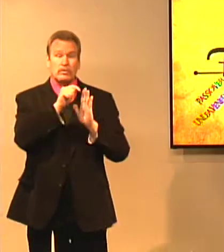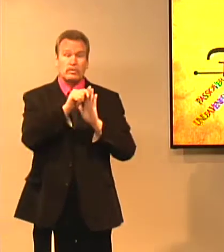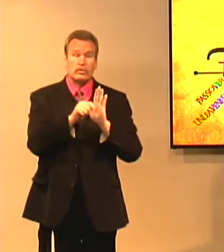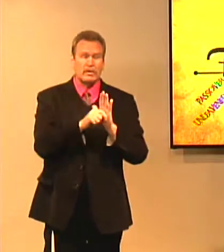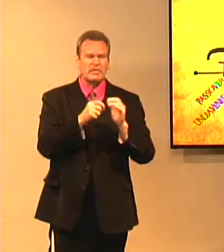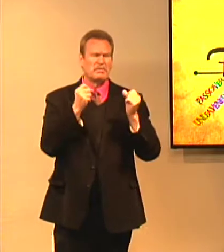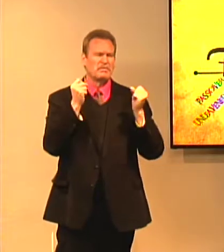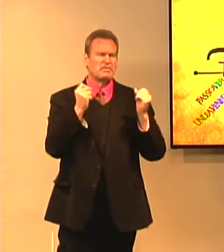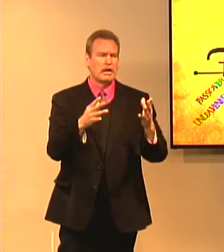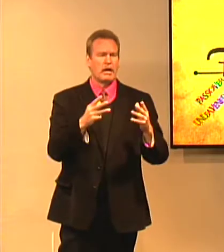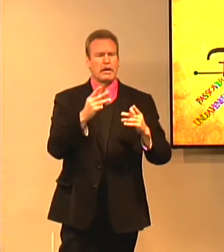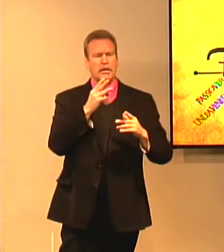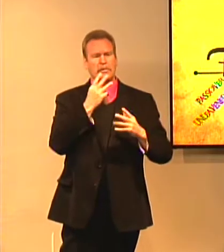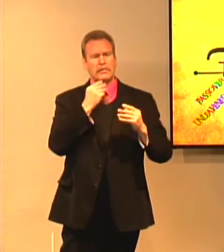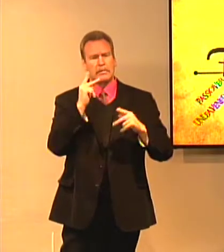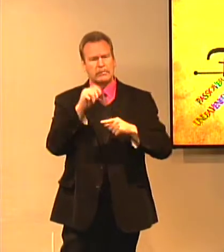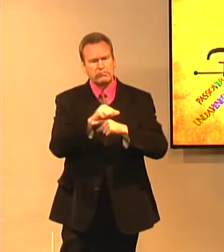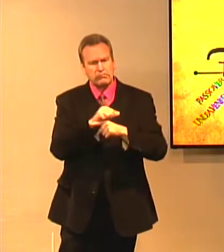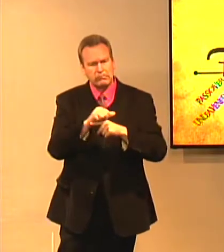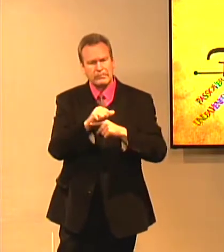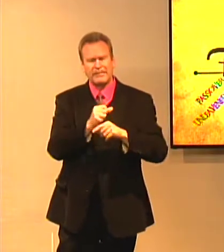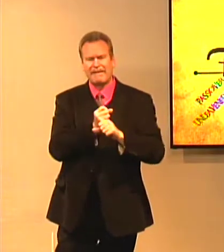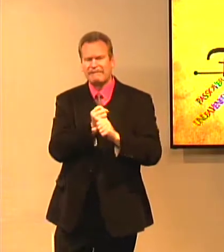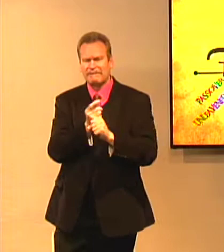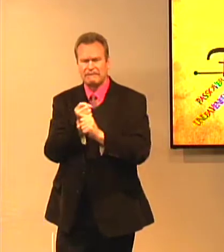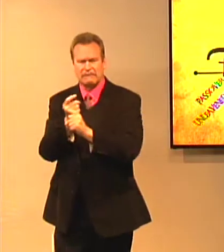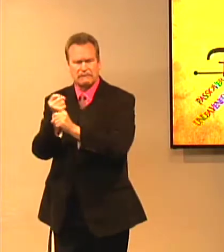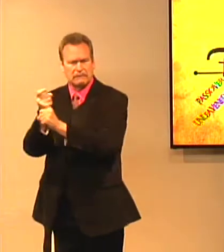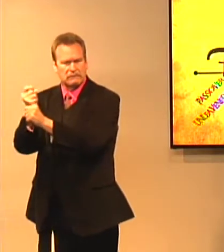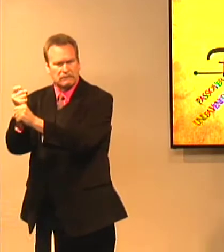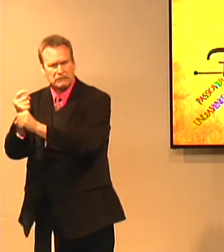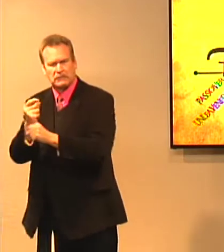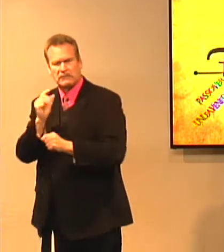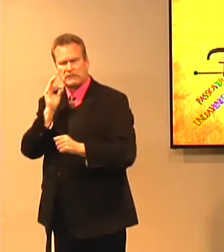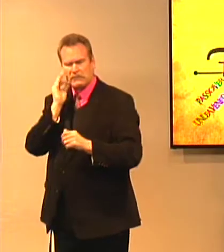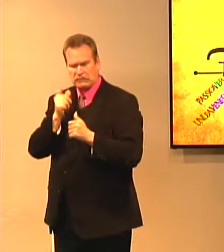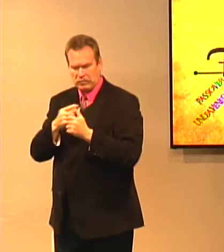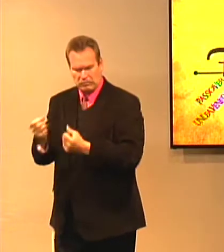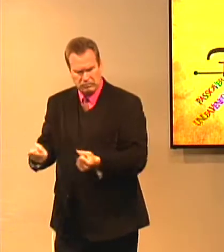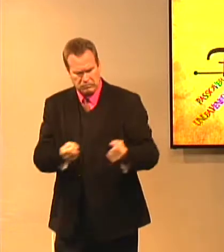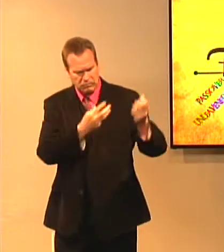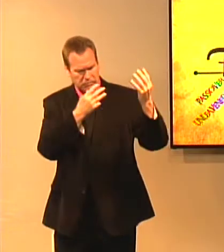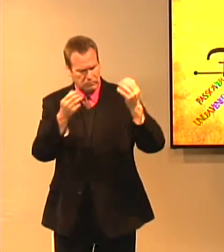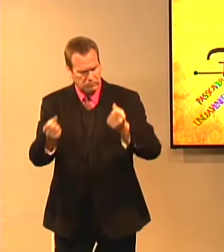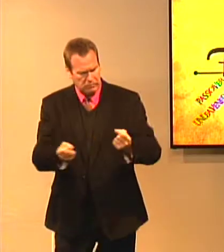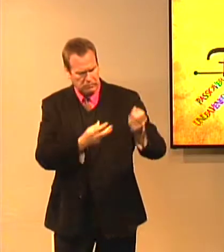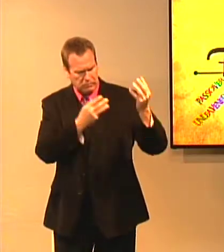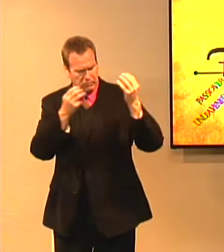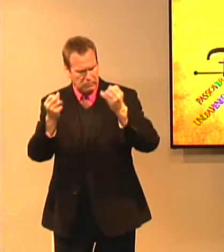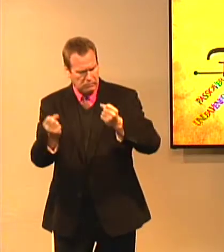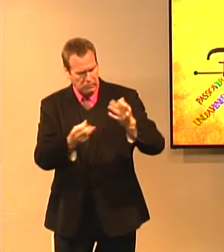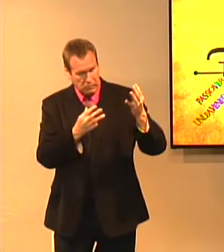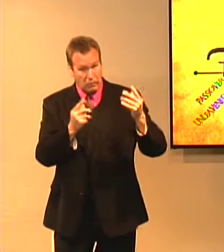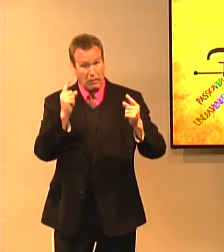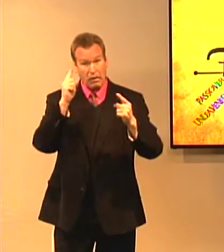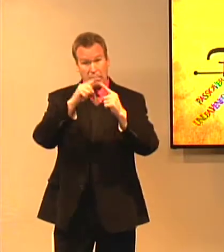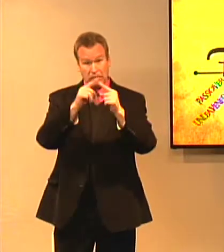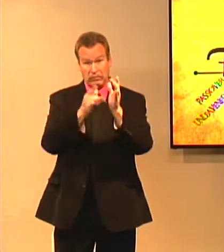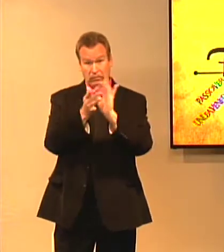In the Old Testament, the Jewish people practiced the feast of the first fruits every year. They would offer up their first